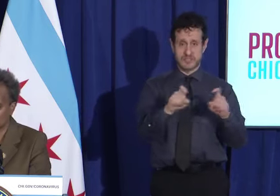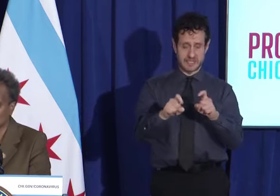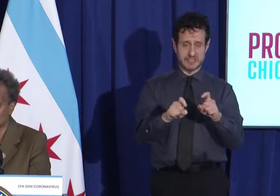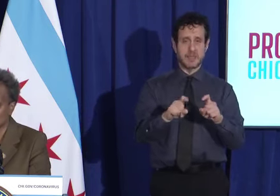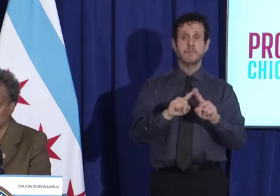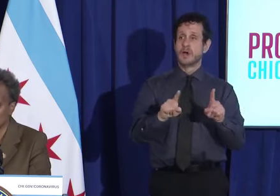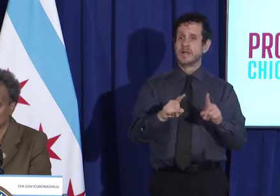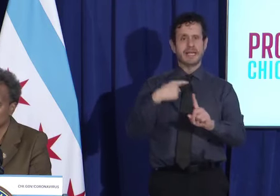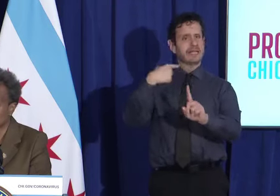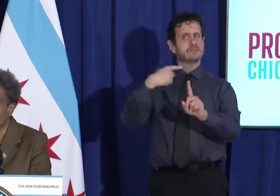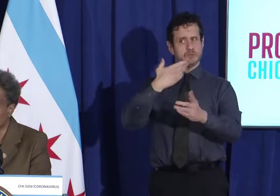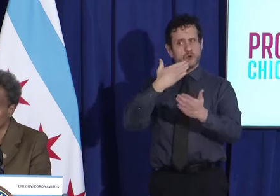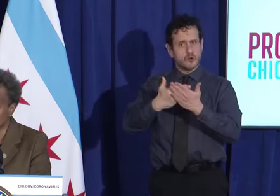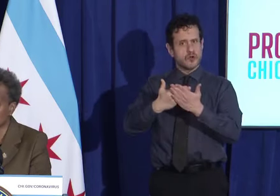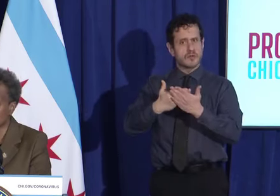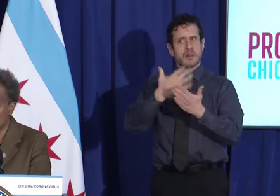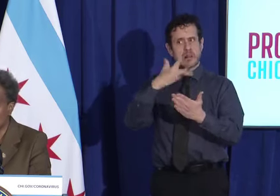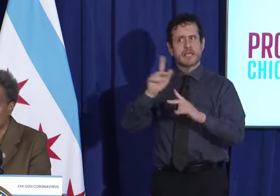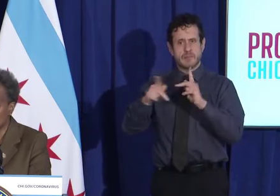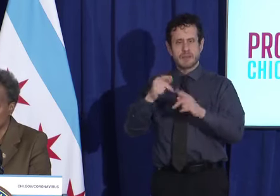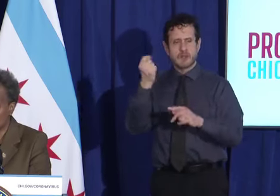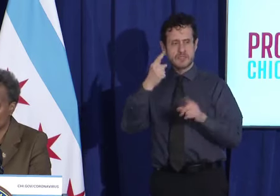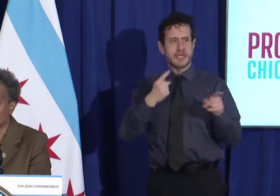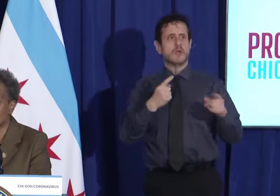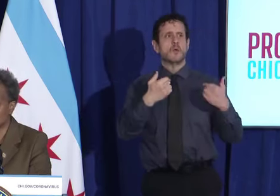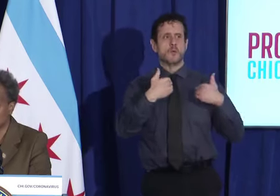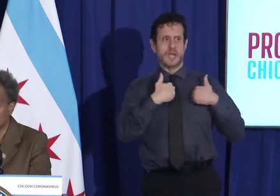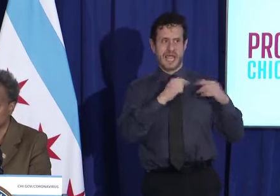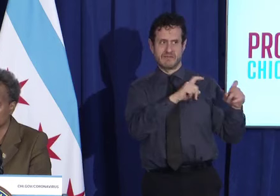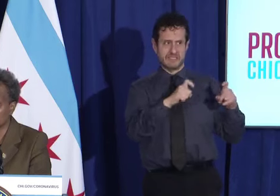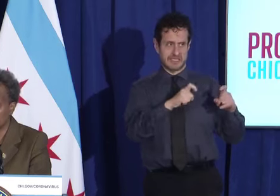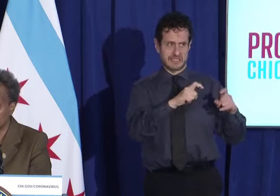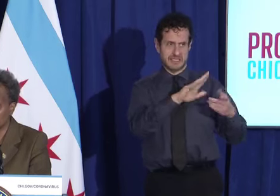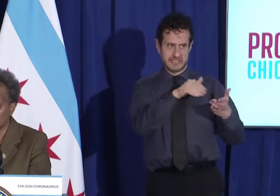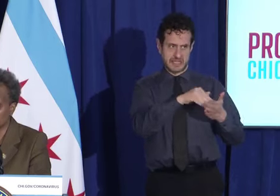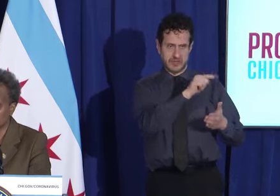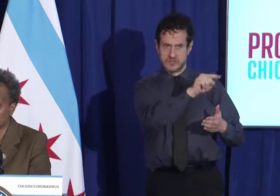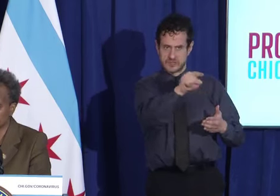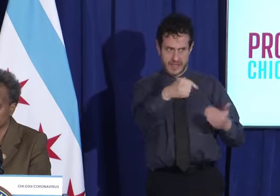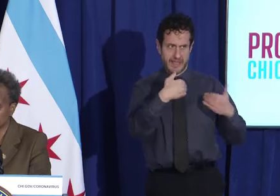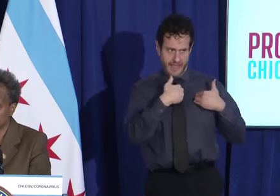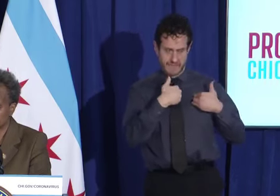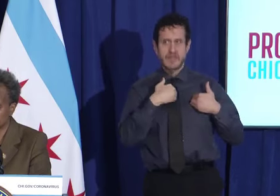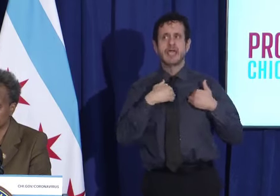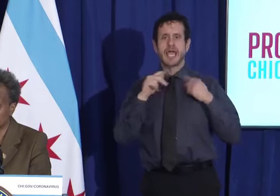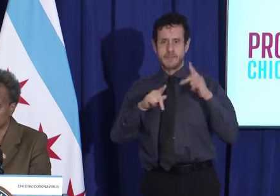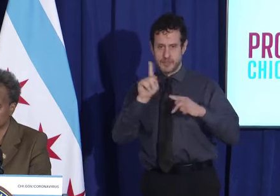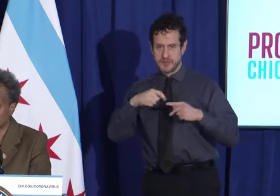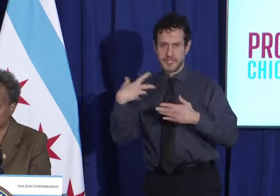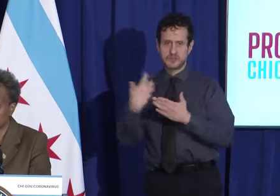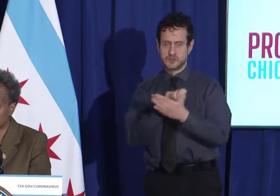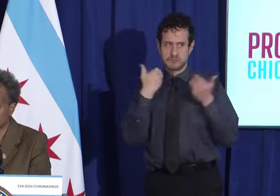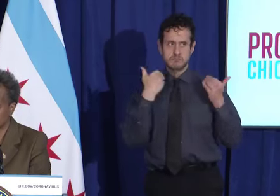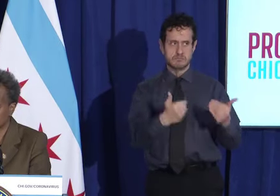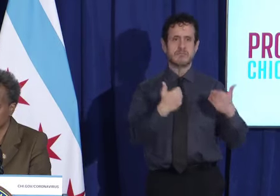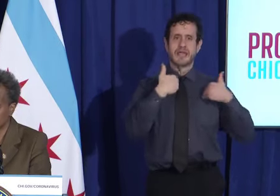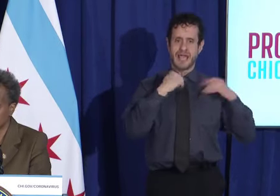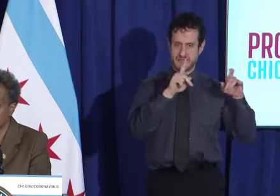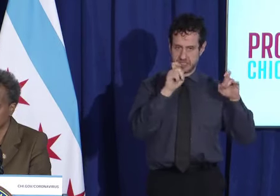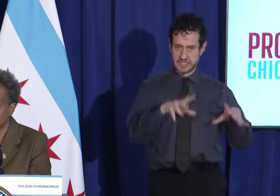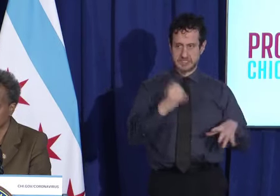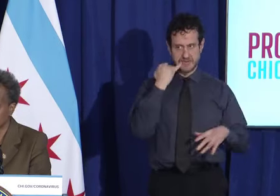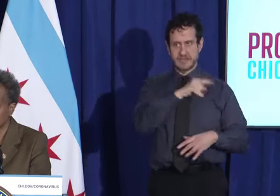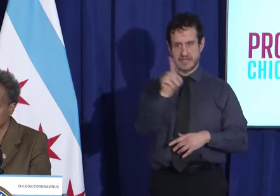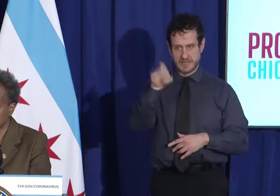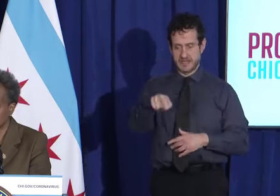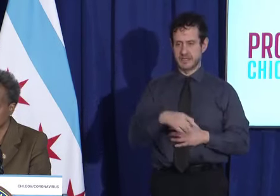that people understand that the resources are there and that they really need to take advantage of them. From Mary Quig, what does the